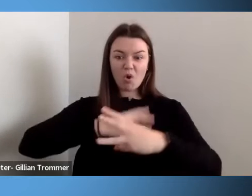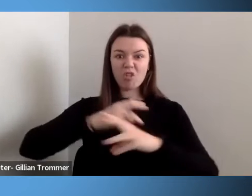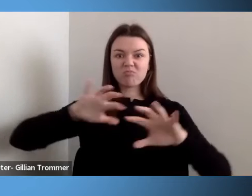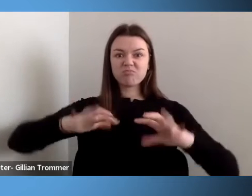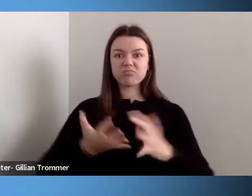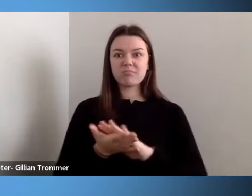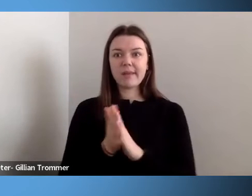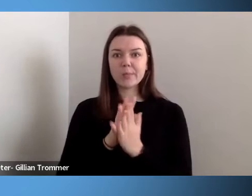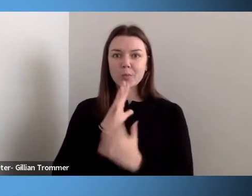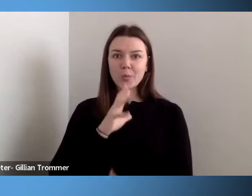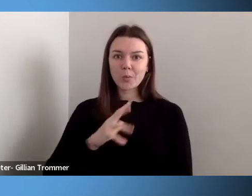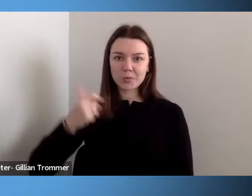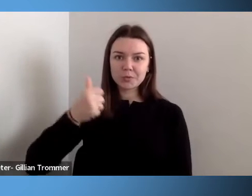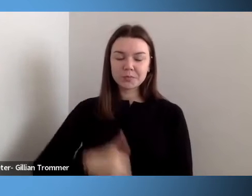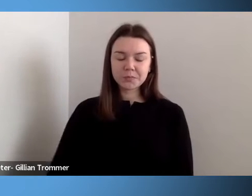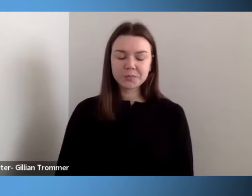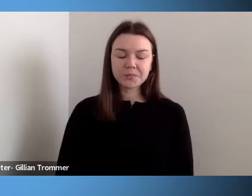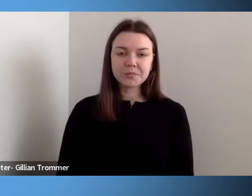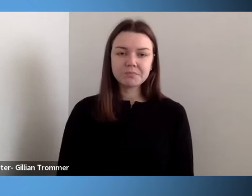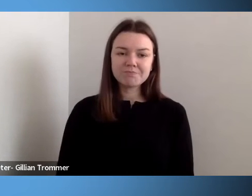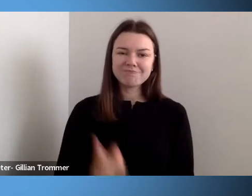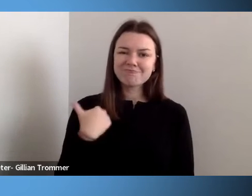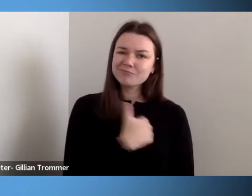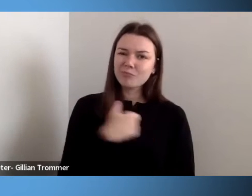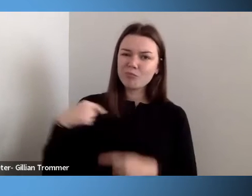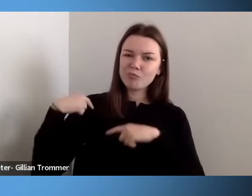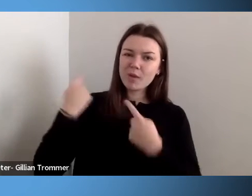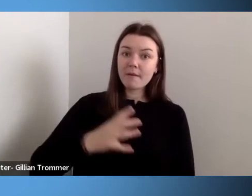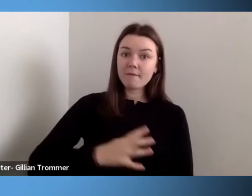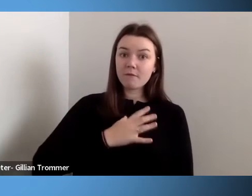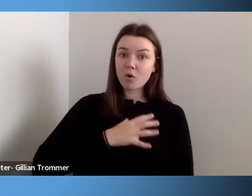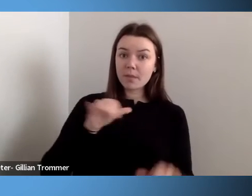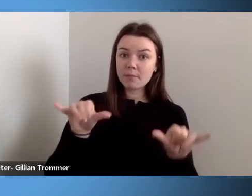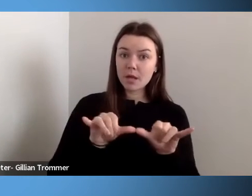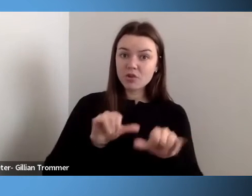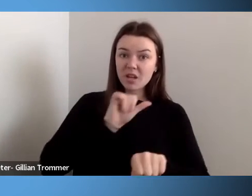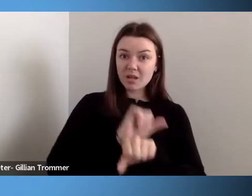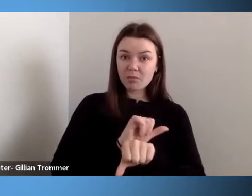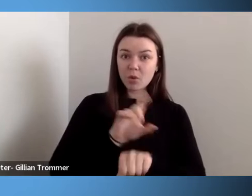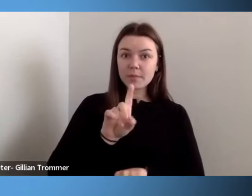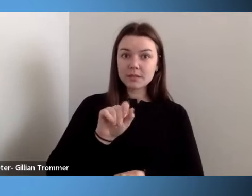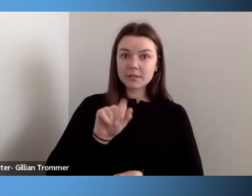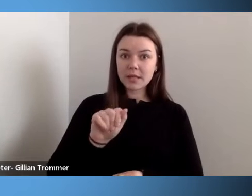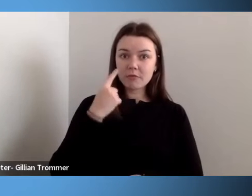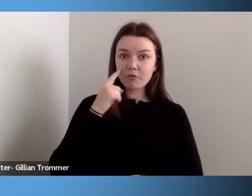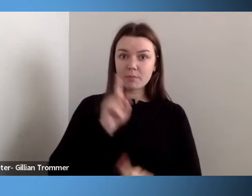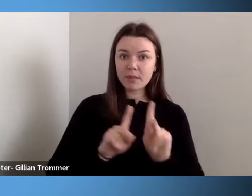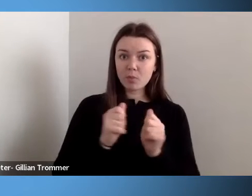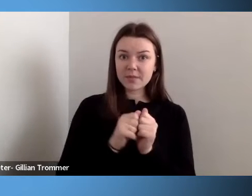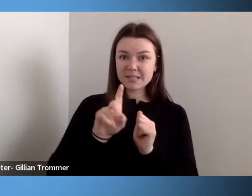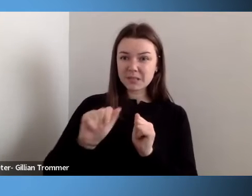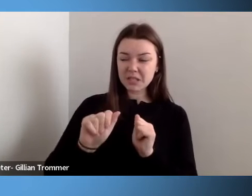formally measuring employment data for persons with disabilities since 2008.